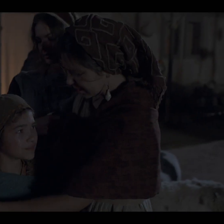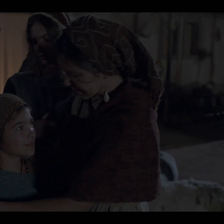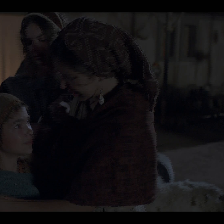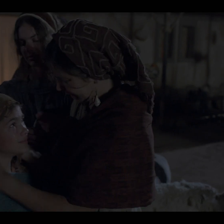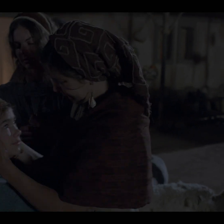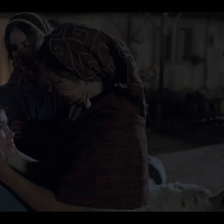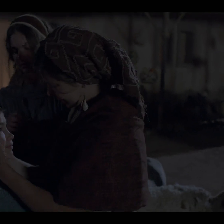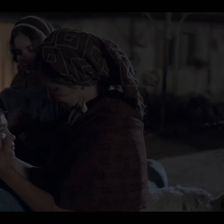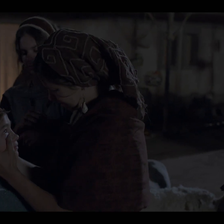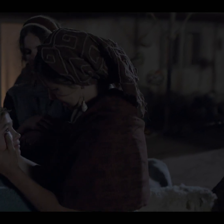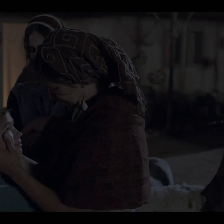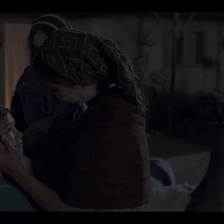I love you.